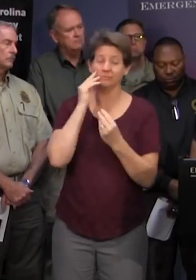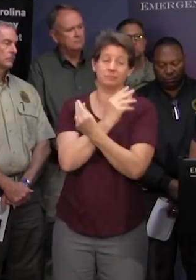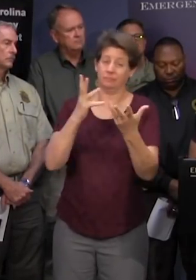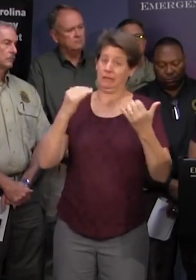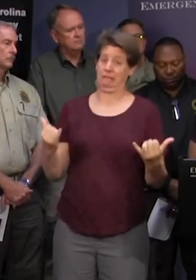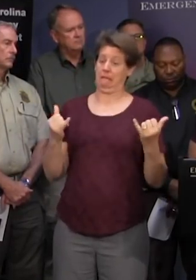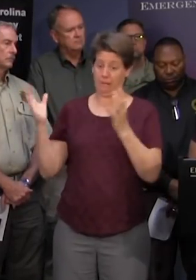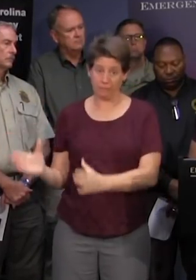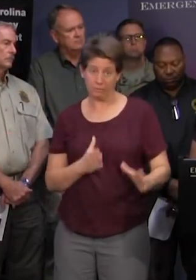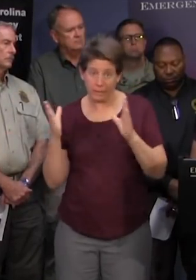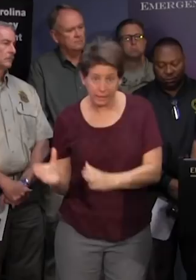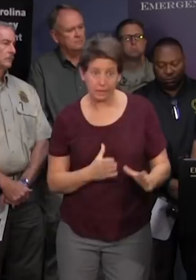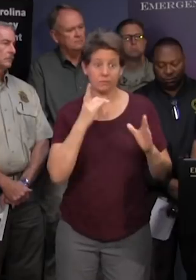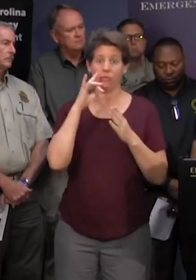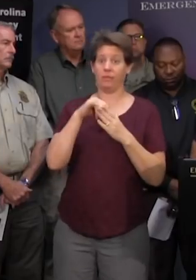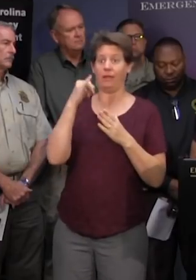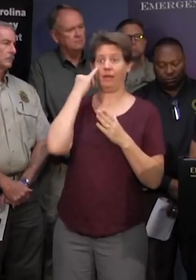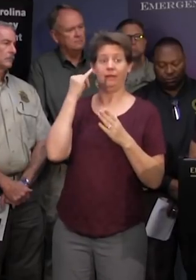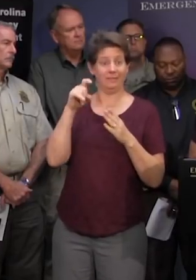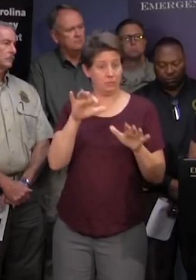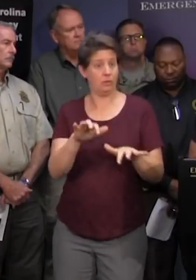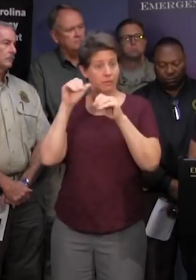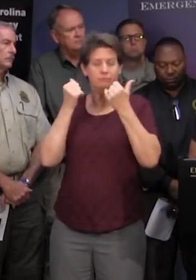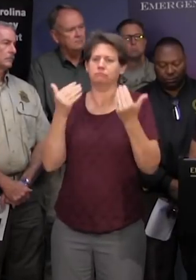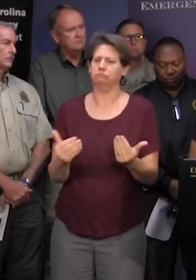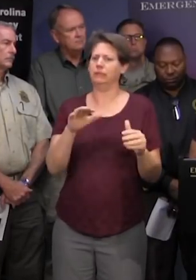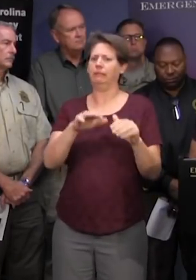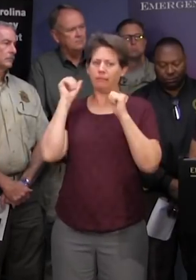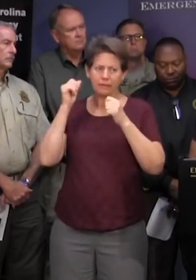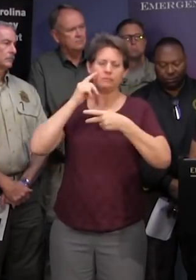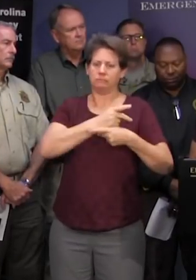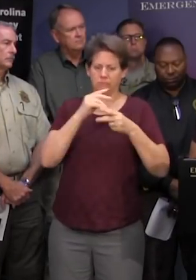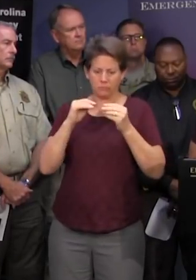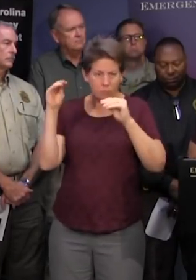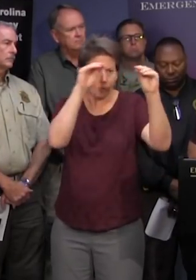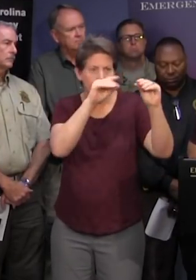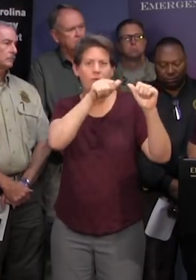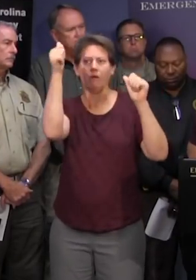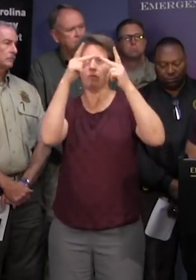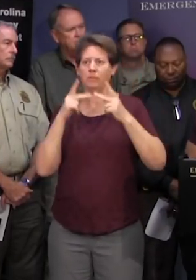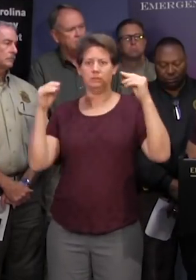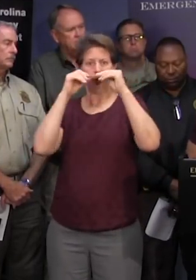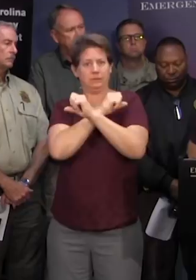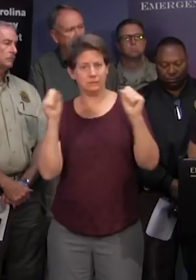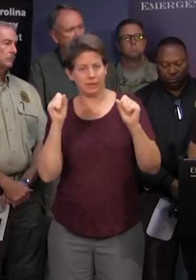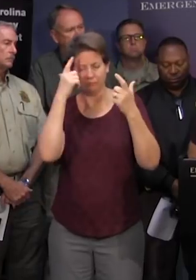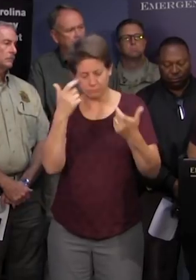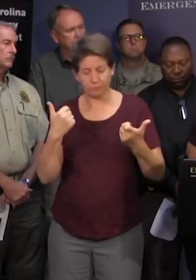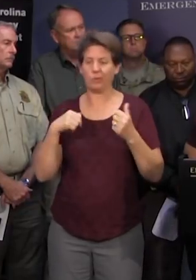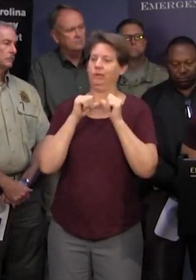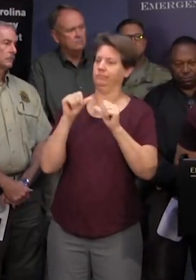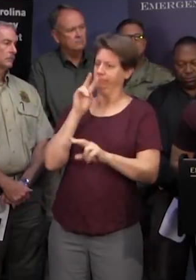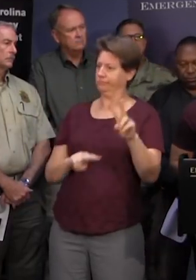and evacuate or move to higher ground if told to do so by local emergency management we are continuing to monitor rainfall amounts across the state to